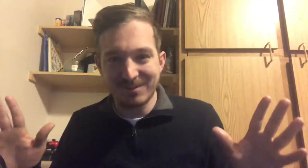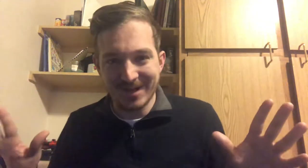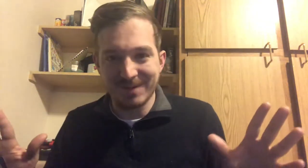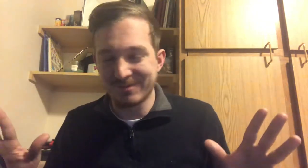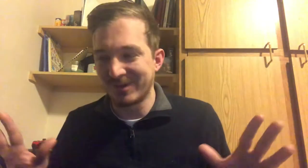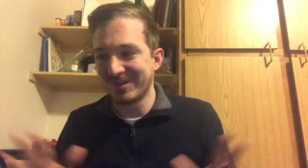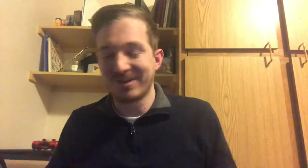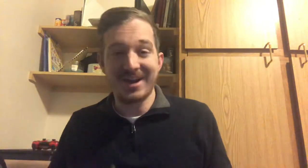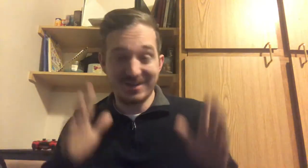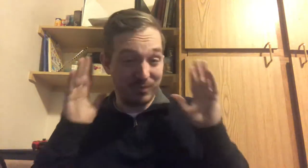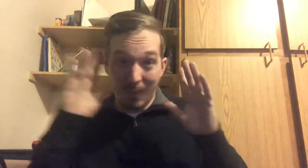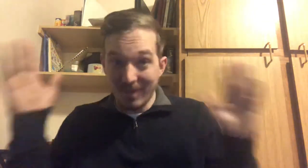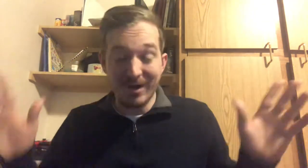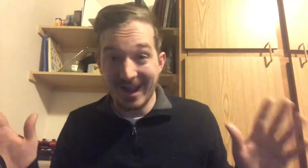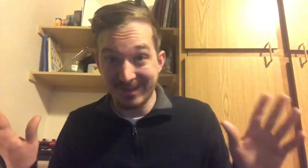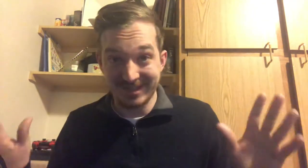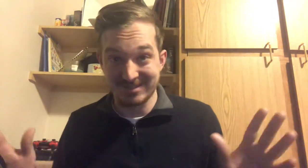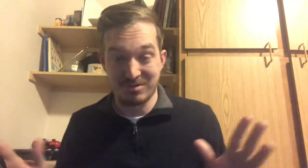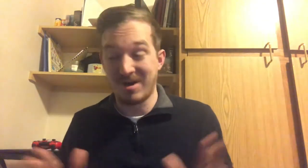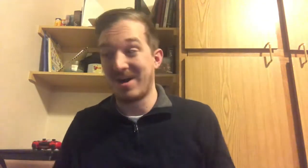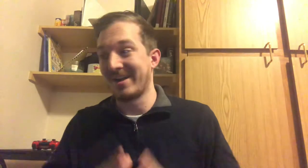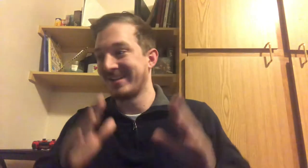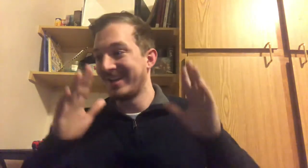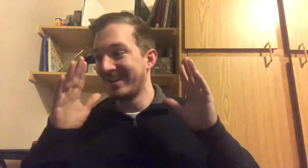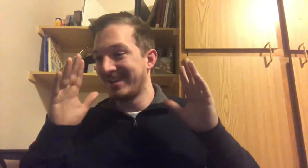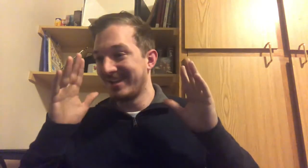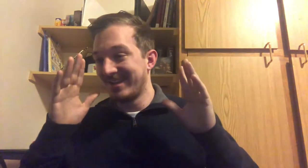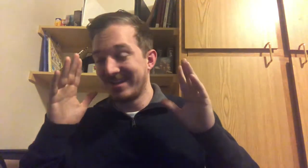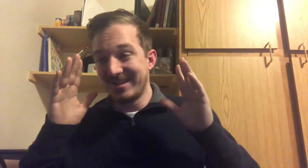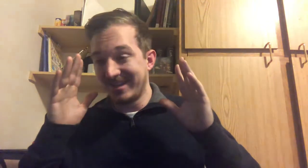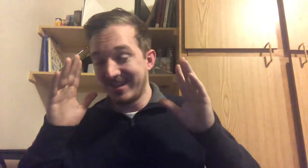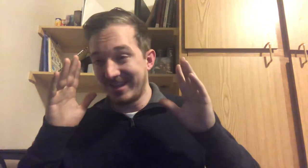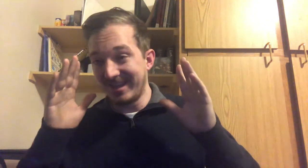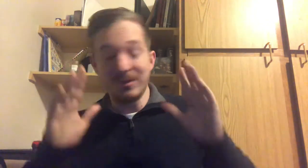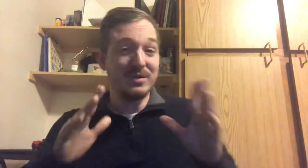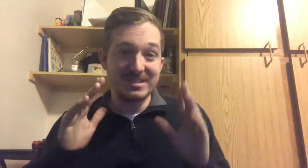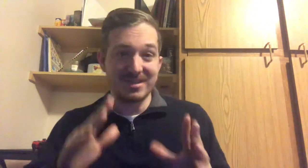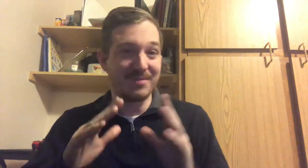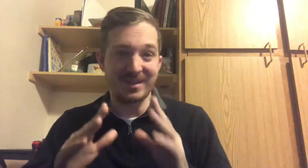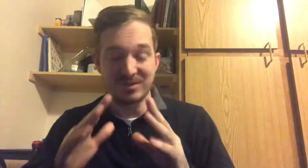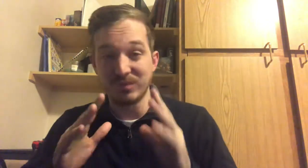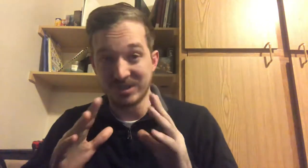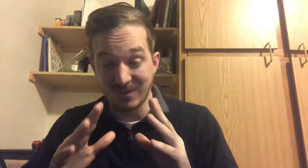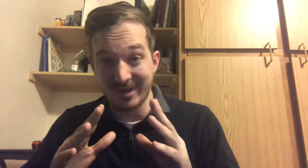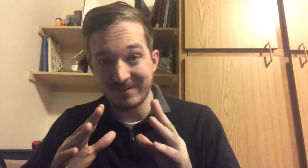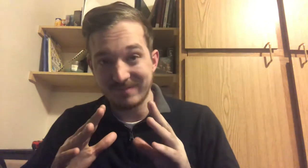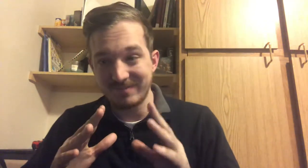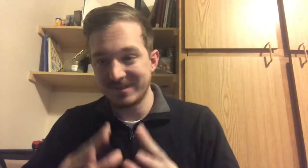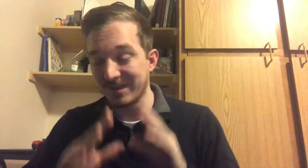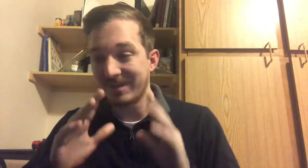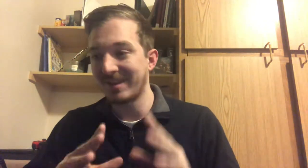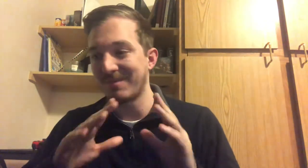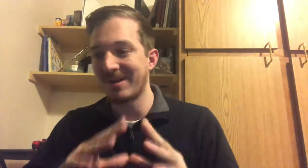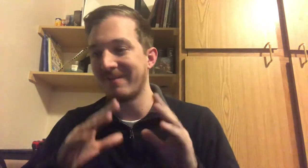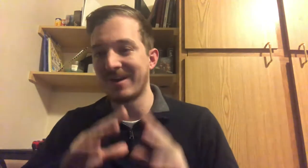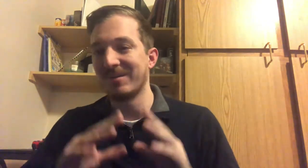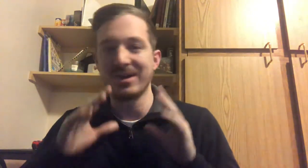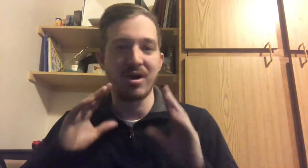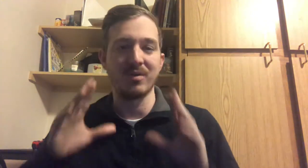names for each other, and whether alias or not, it was something to enjoy. Something that my family always